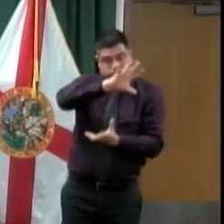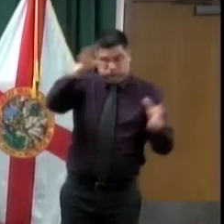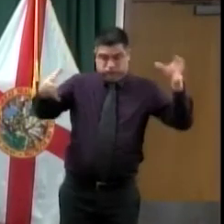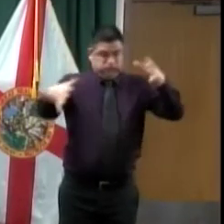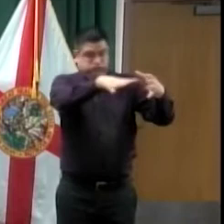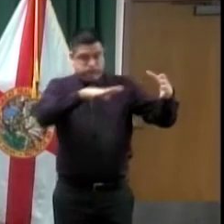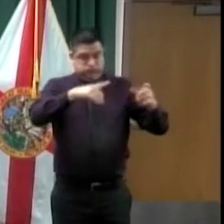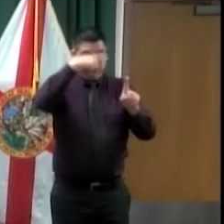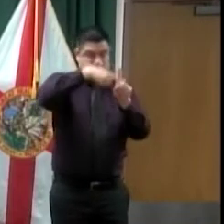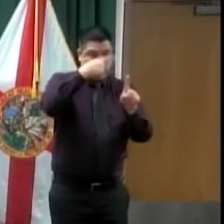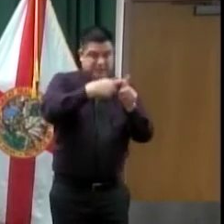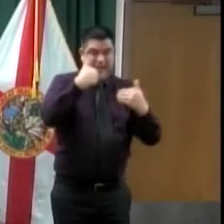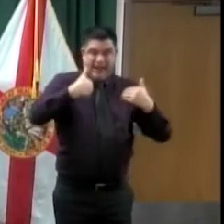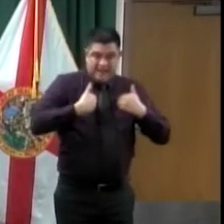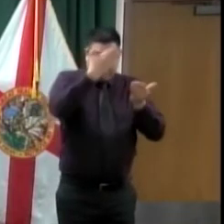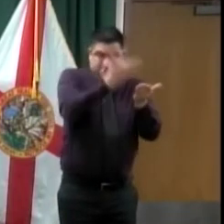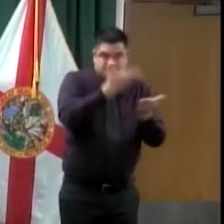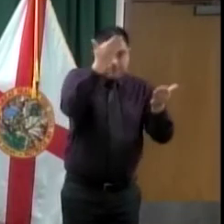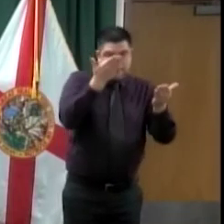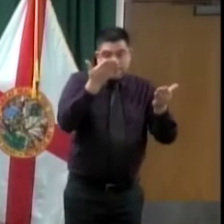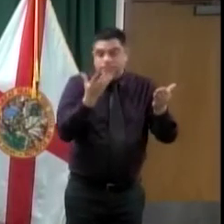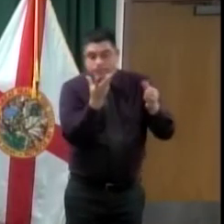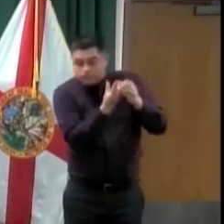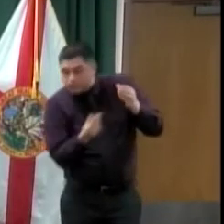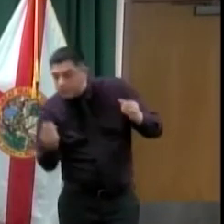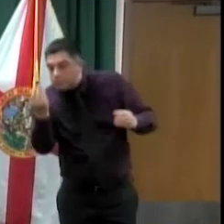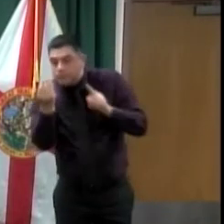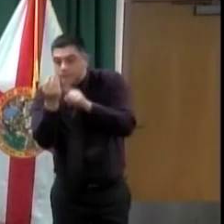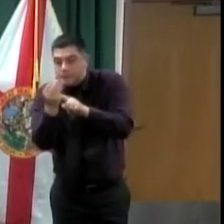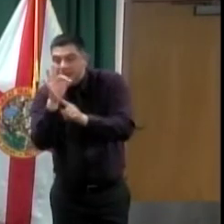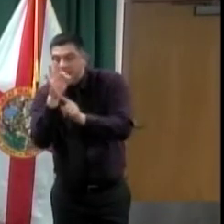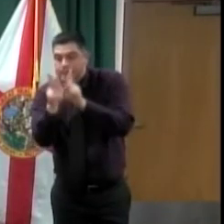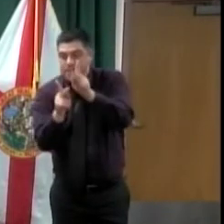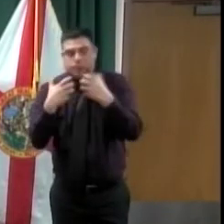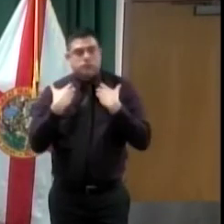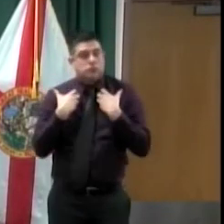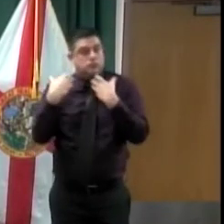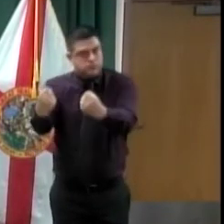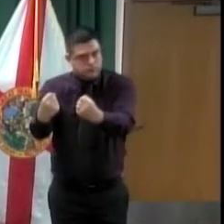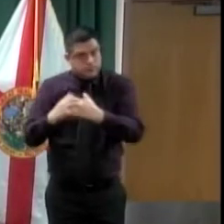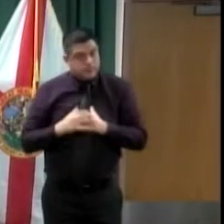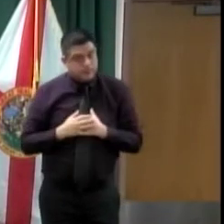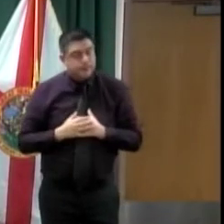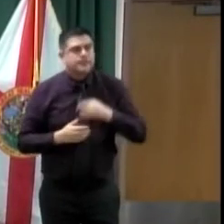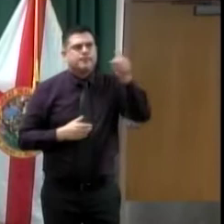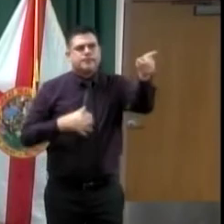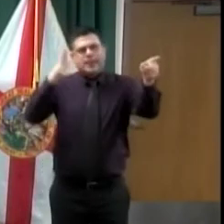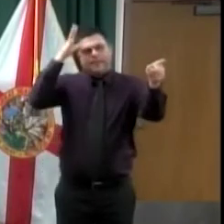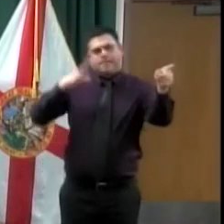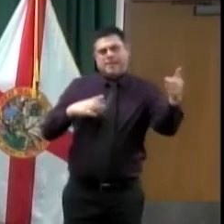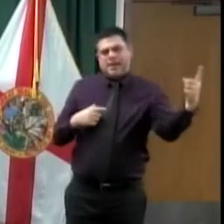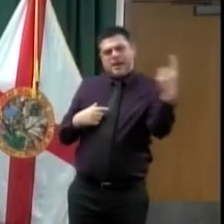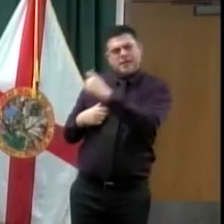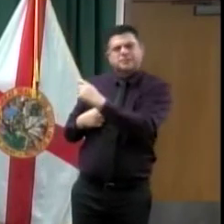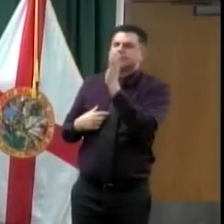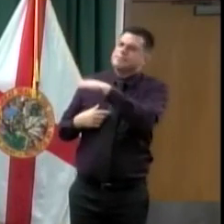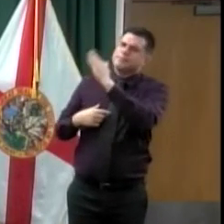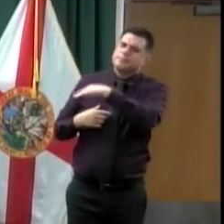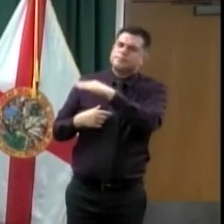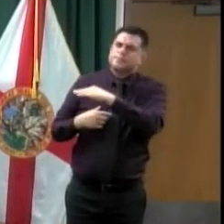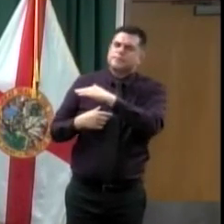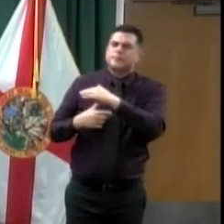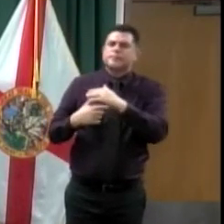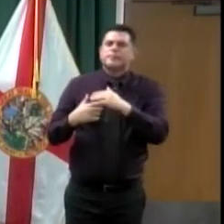are so many rules and regulations that are flying around. You guys have always advocated that once you passed this social distancing